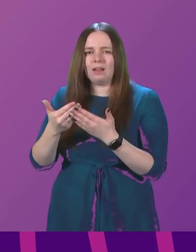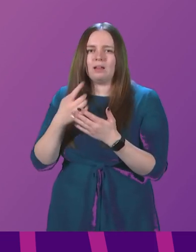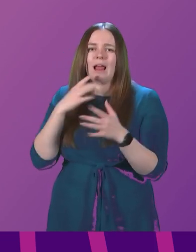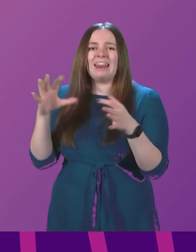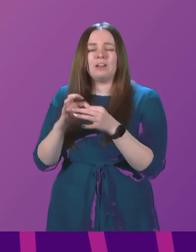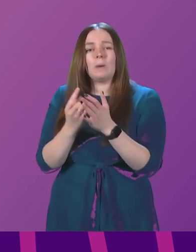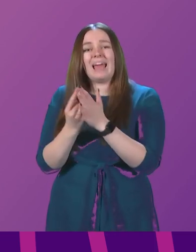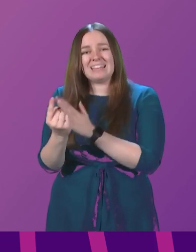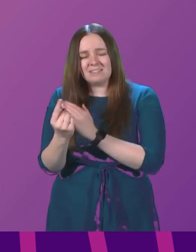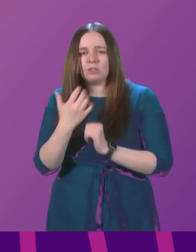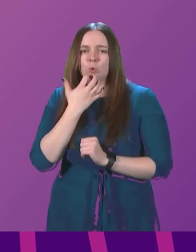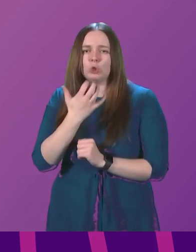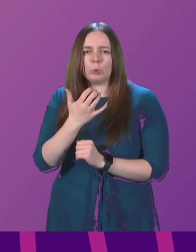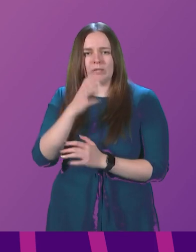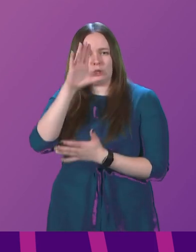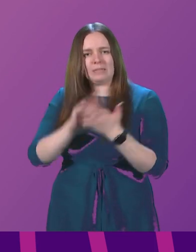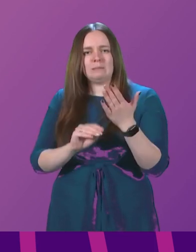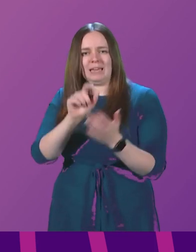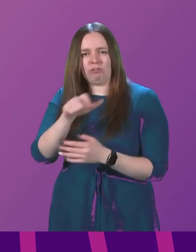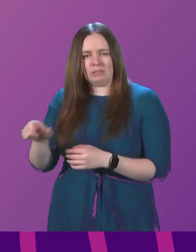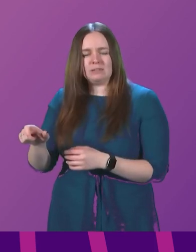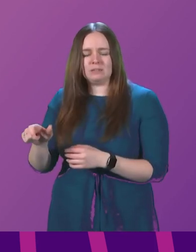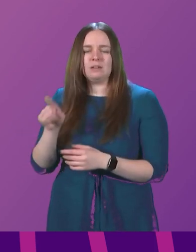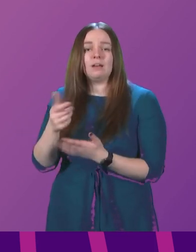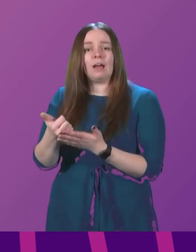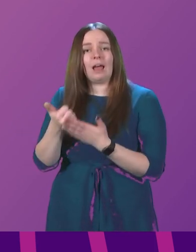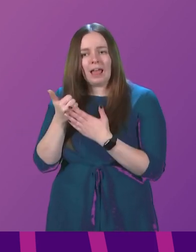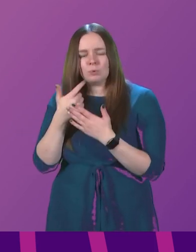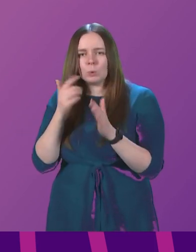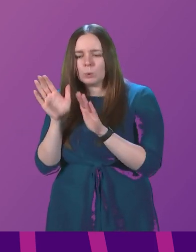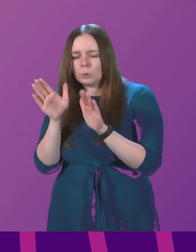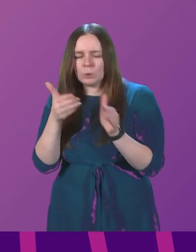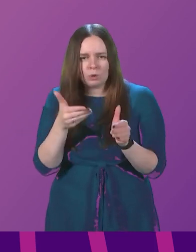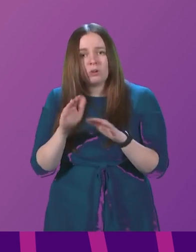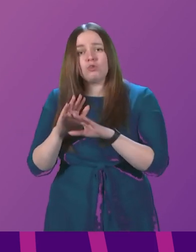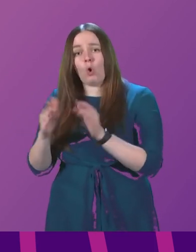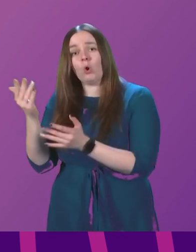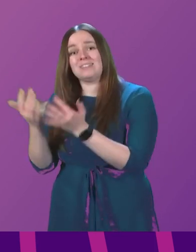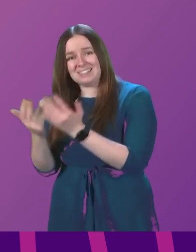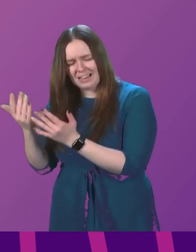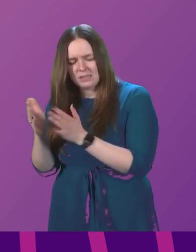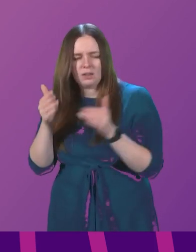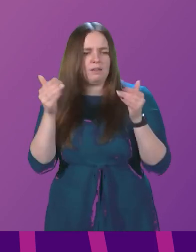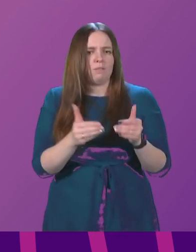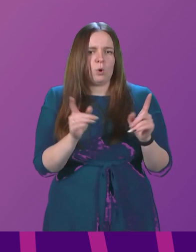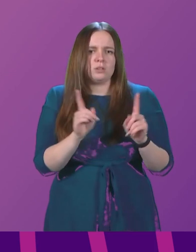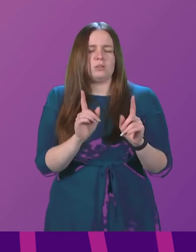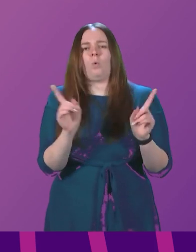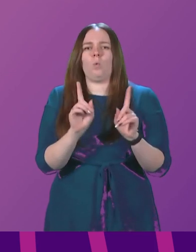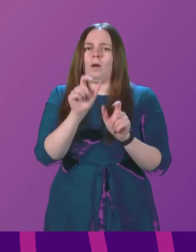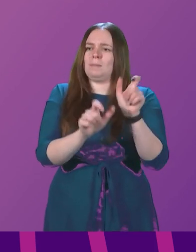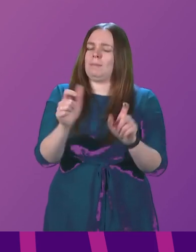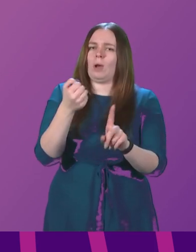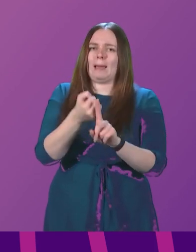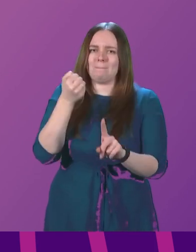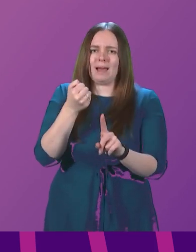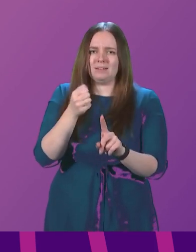individual Jewish experience. This helped us to shift the focus away from statistics and instead see those impacted as